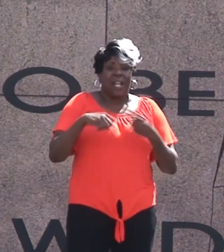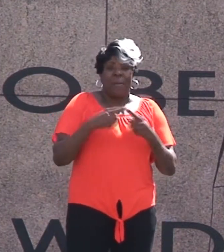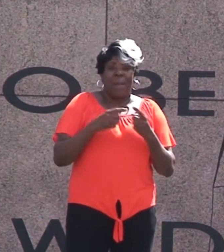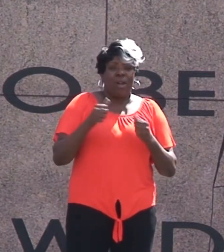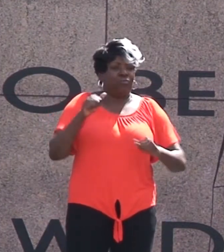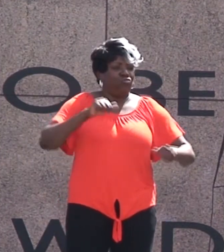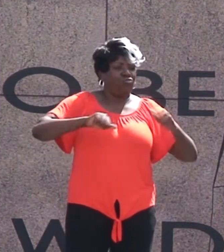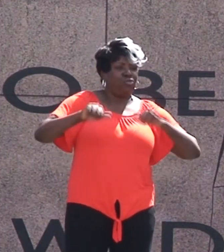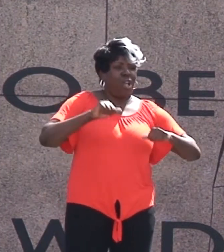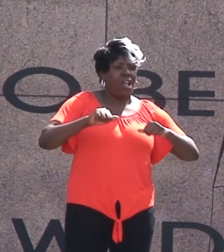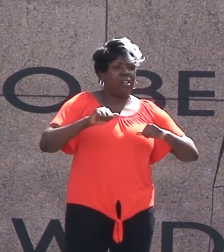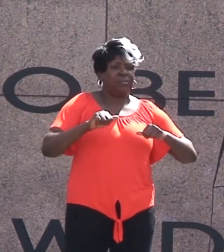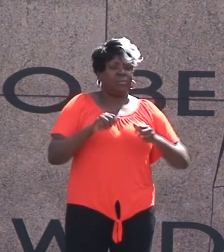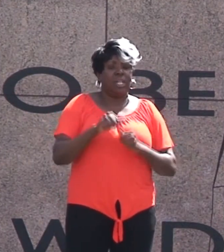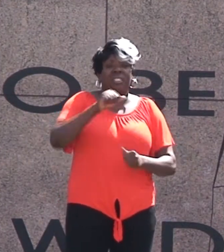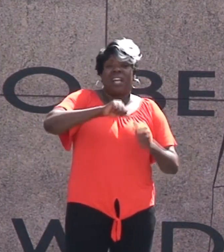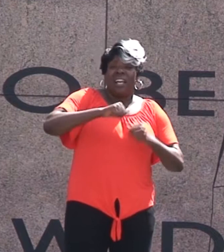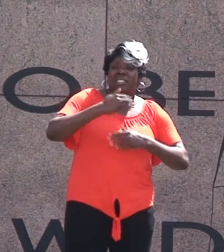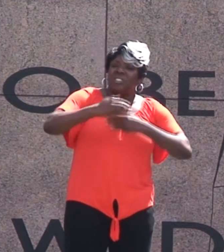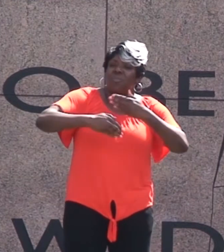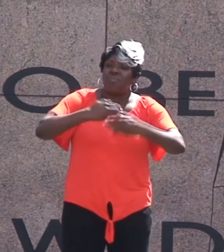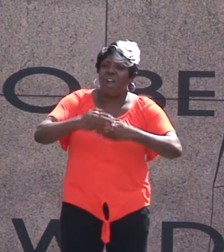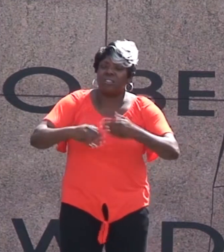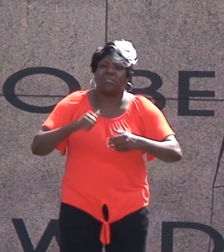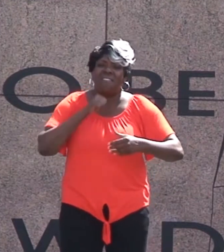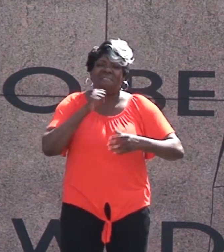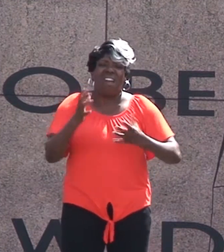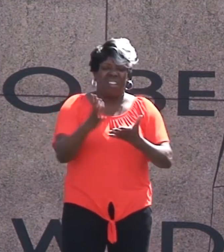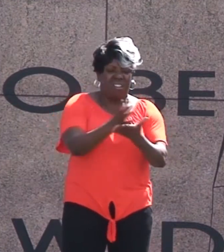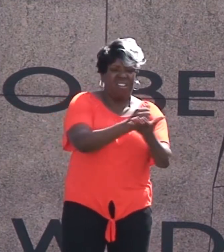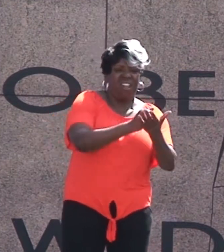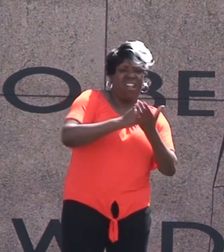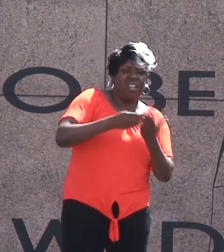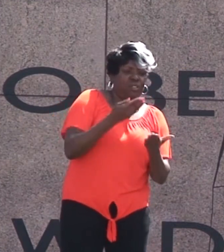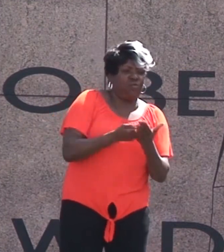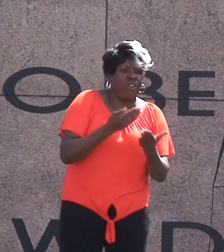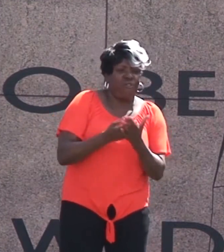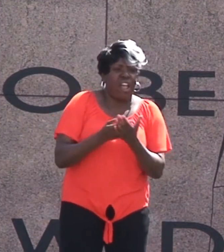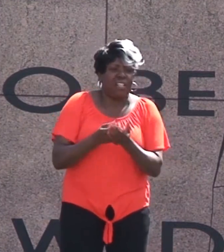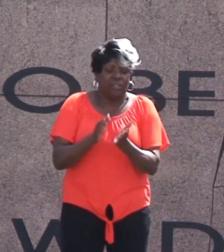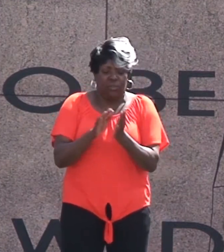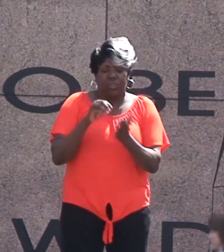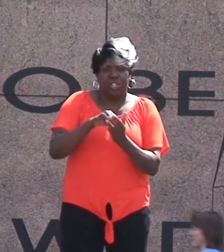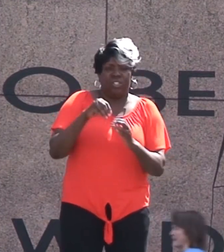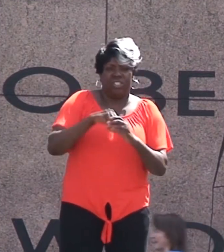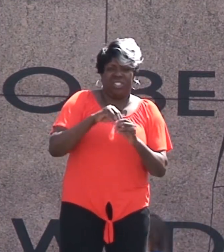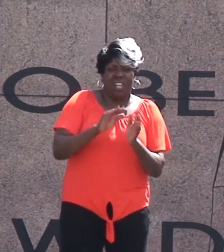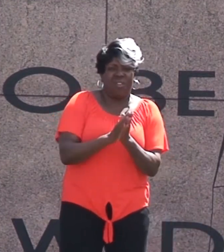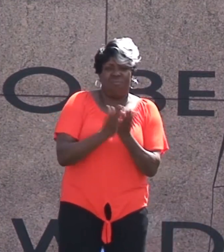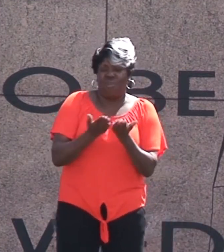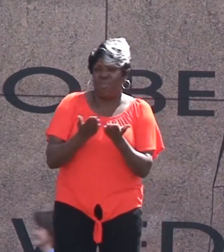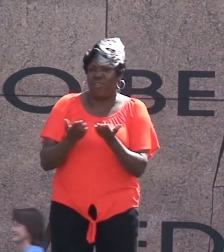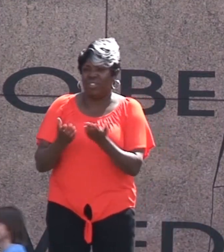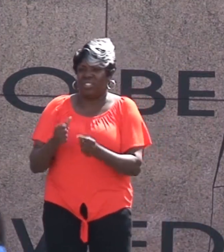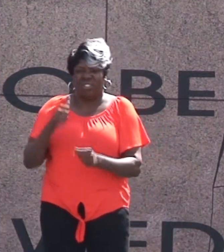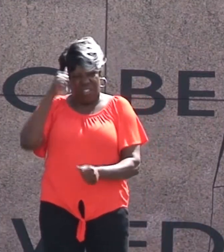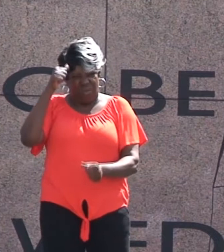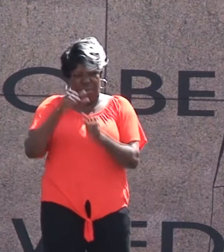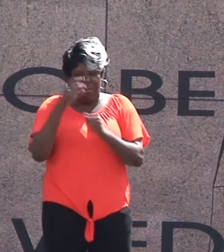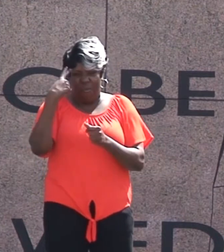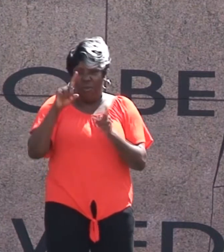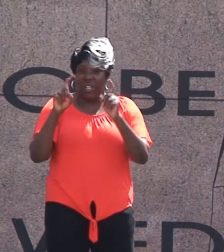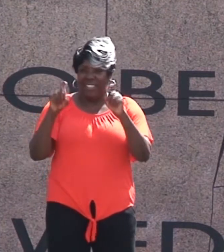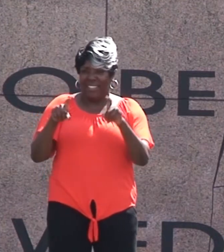process It's not a collection of facts Gathered in books Gathering dust That you have to memorize for tests Science